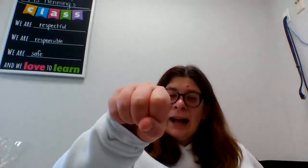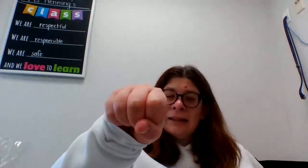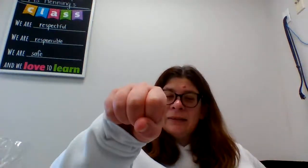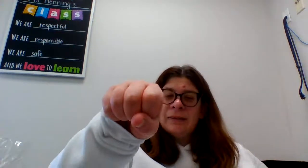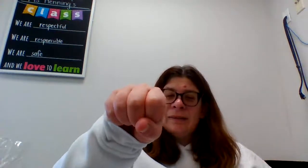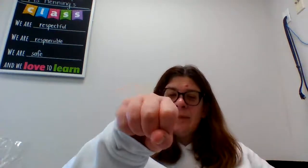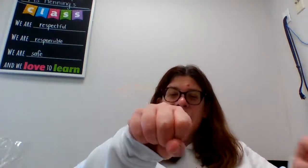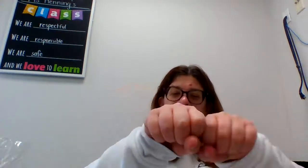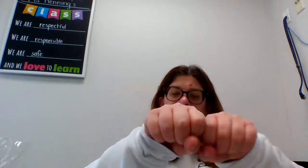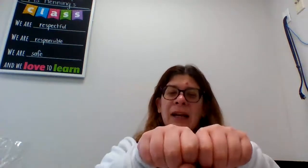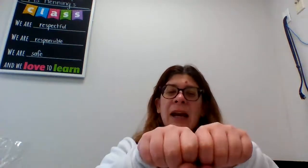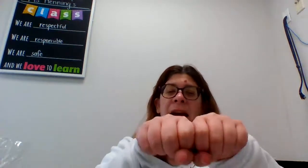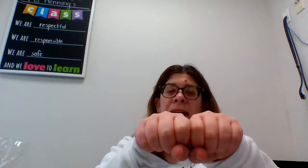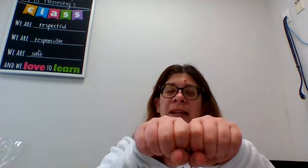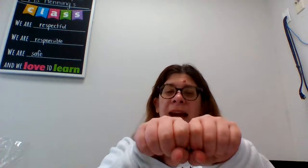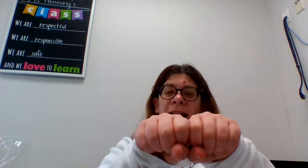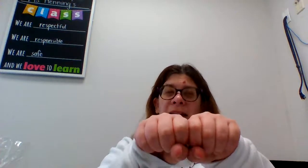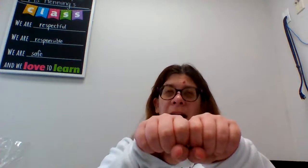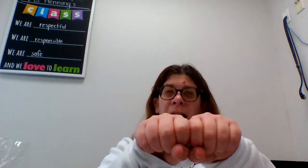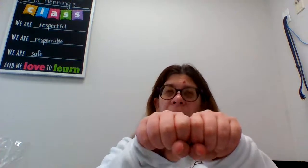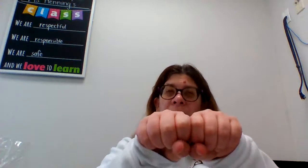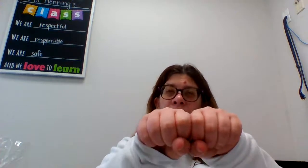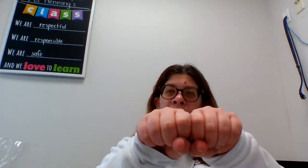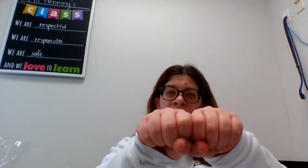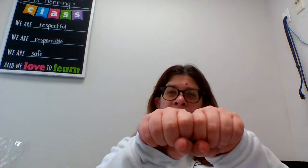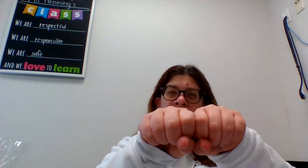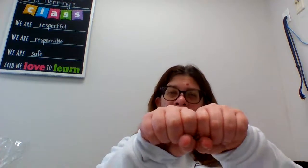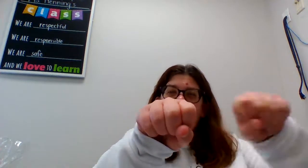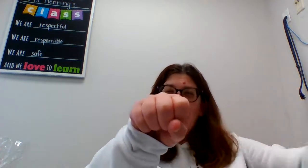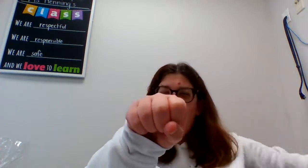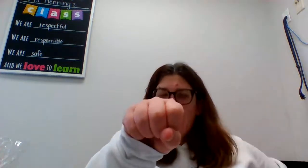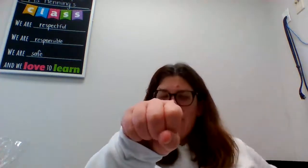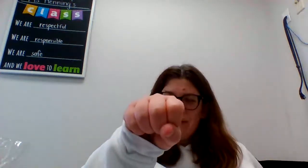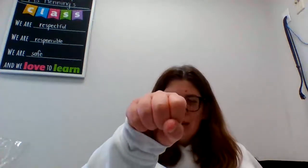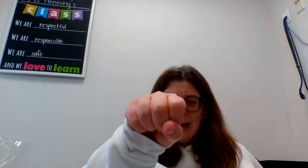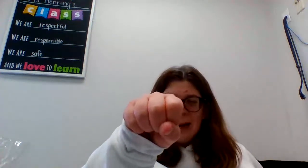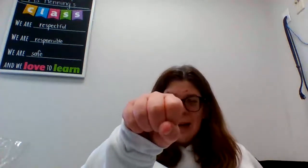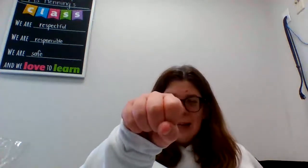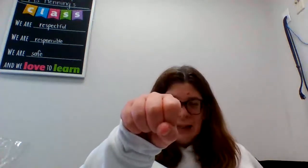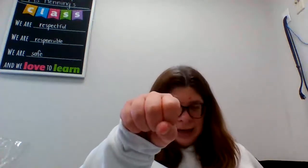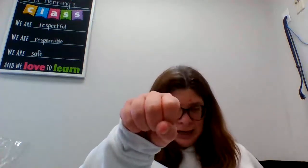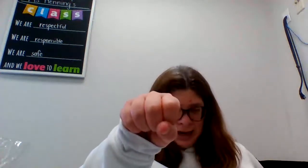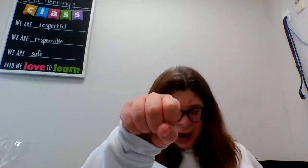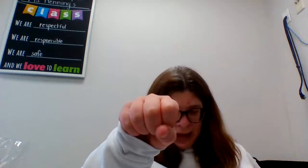yellow without O is yell